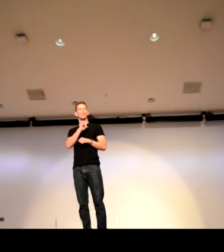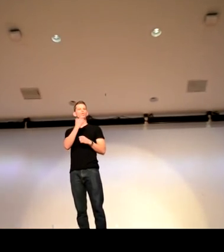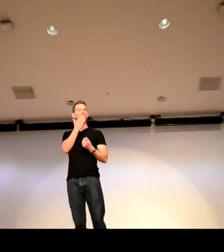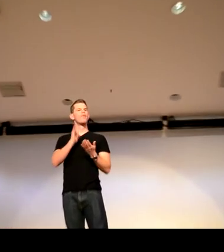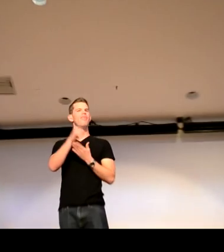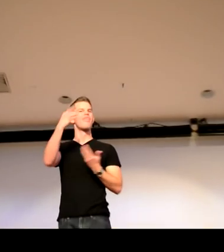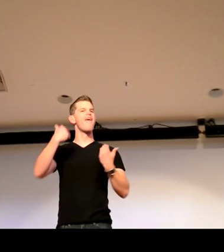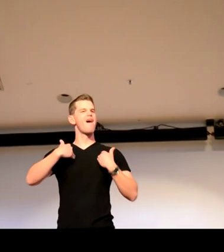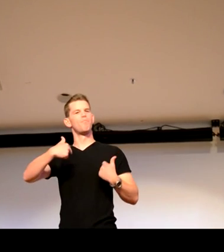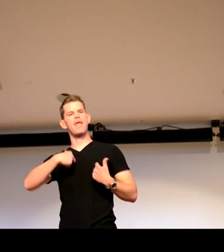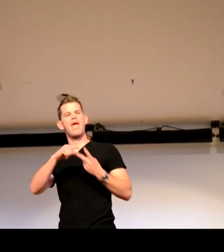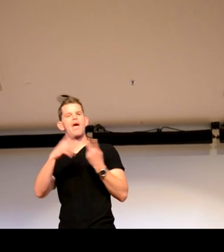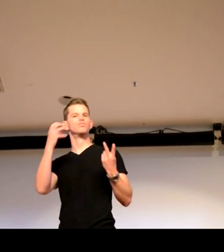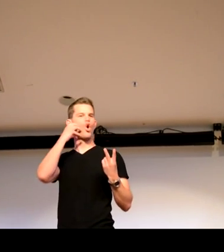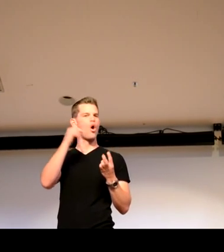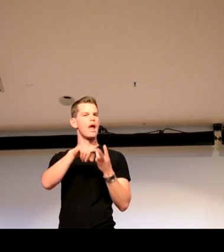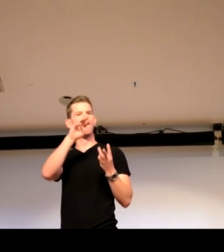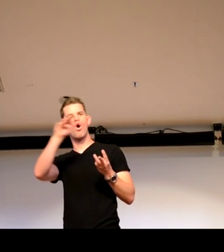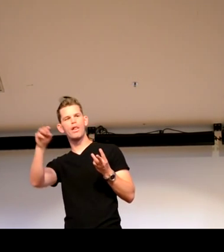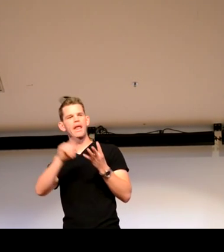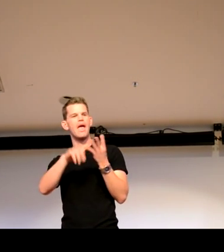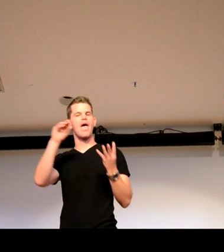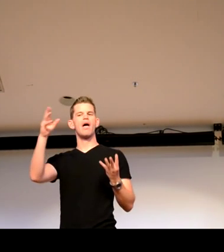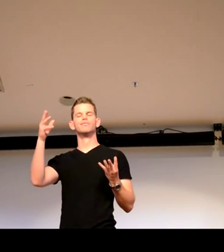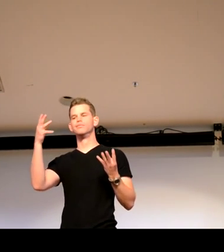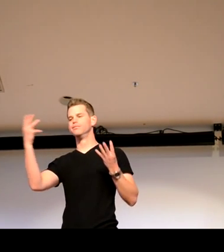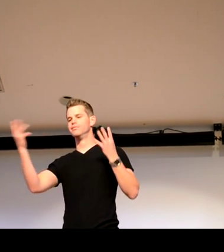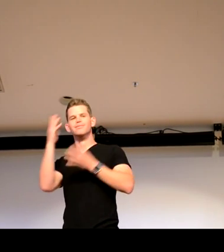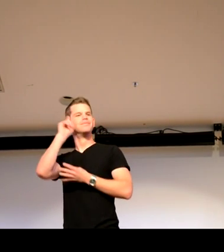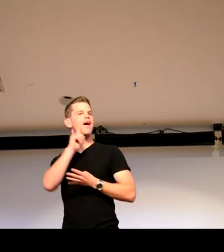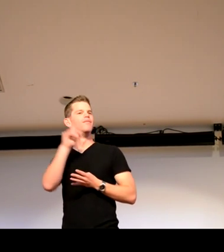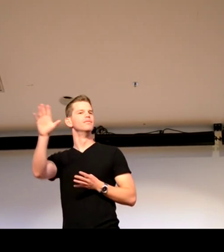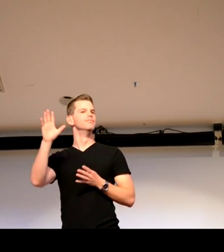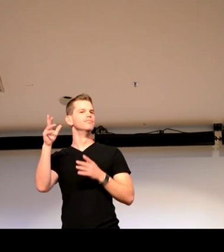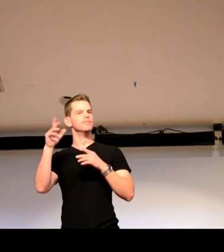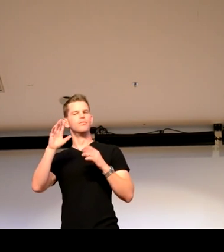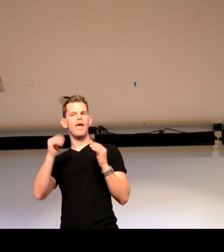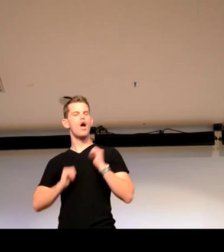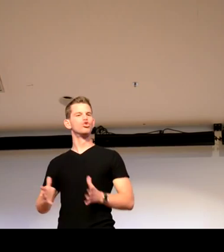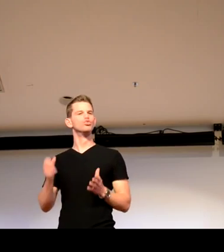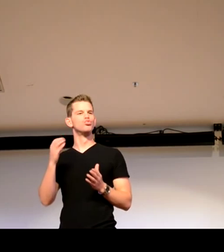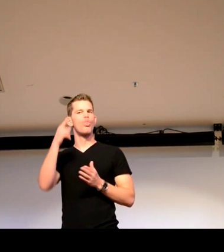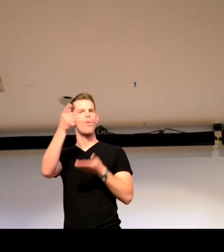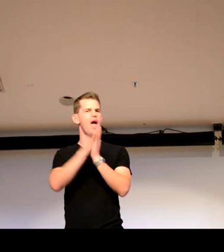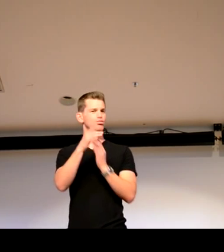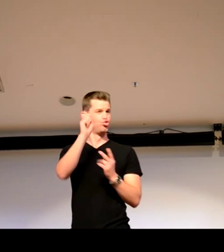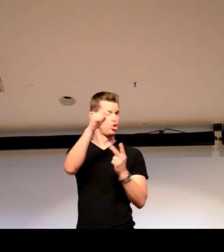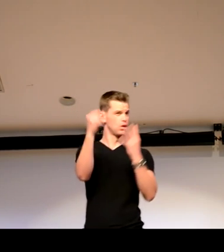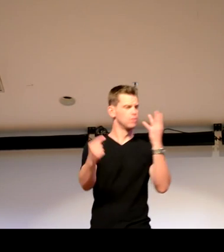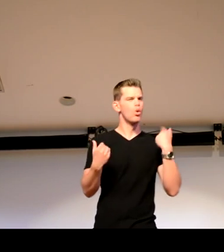yeah and we're working on it and that's why again you know me and Emmett and Sean and Marley and